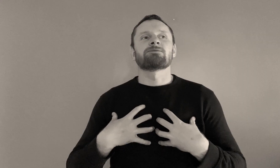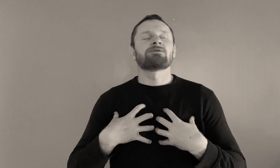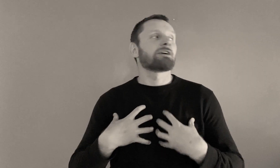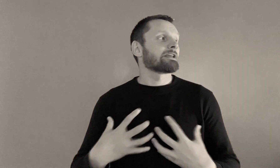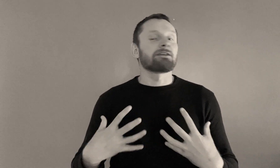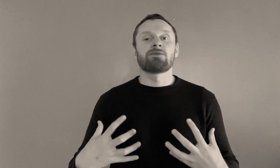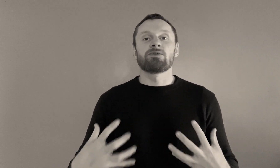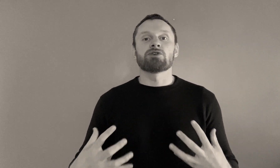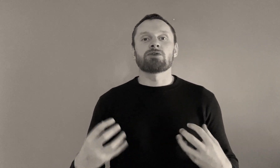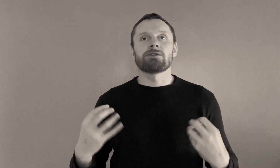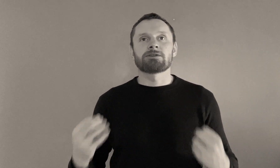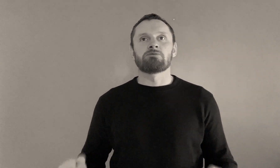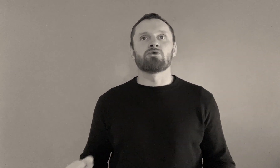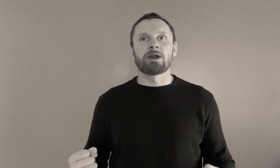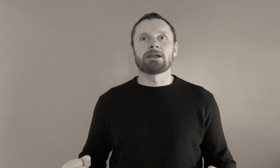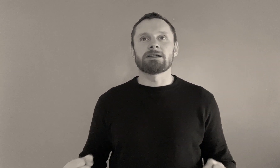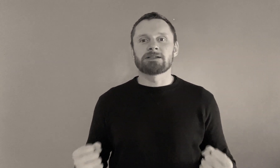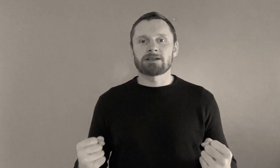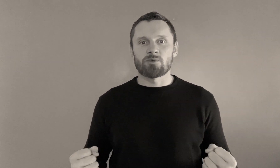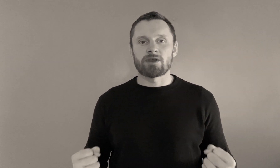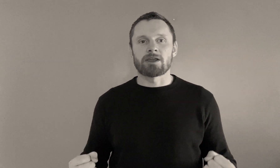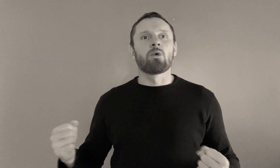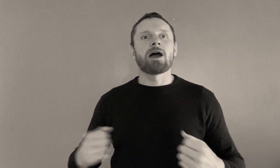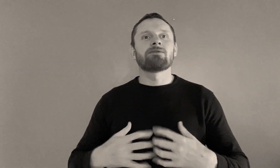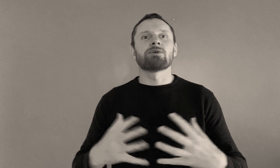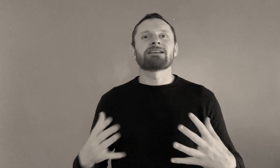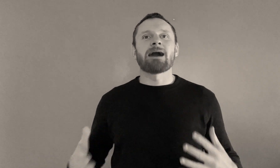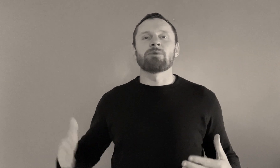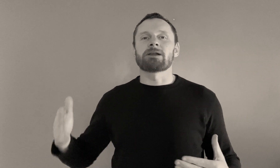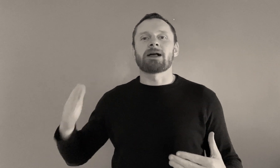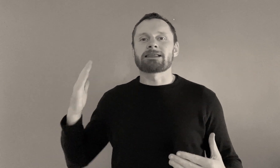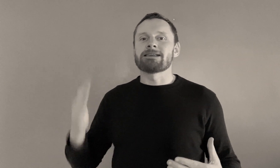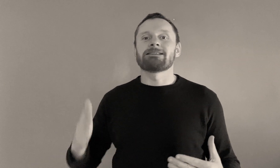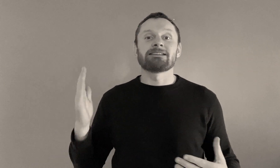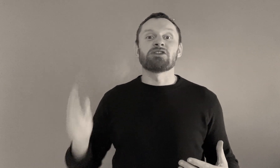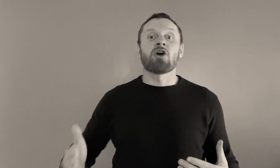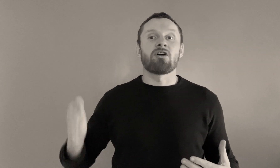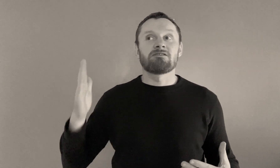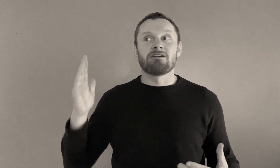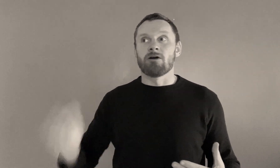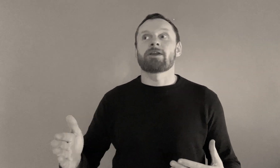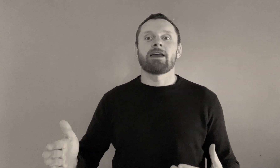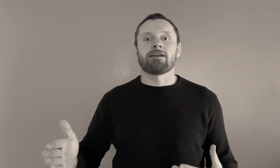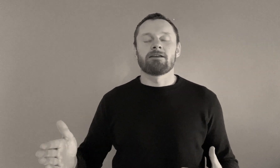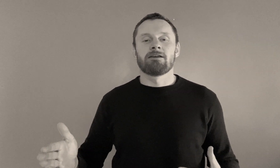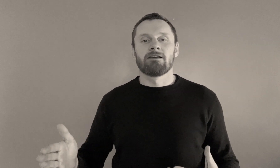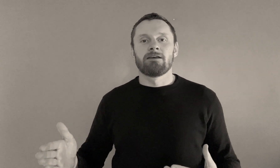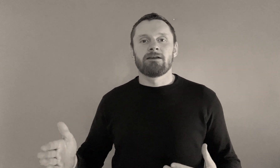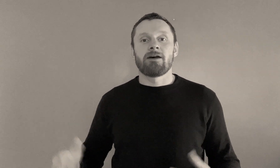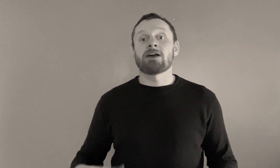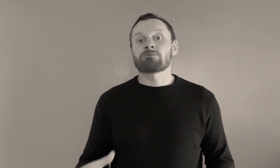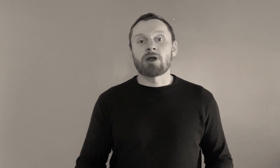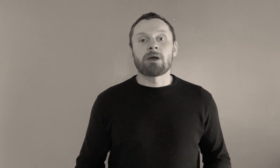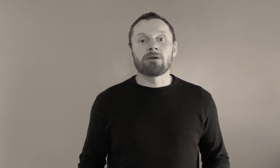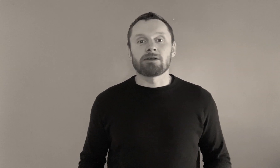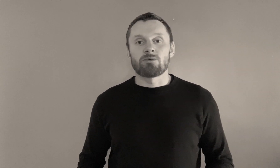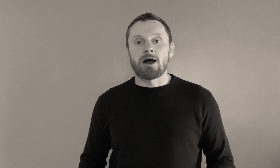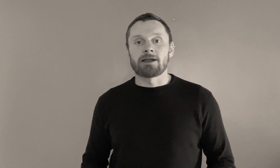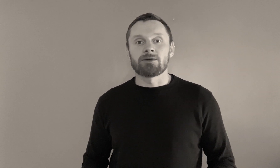some fury some rage something whatever is happening like this is not okay and that's primarily what anger